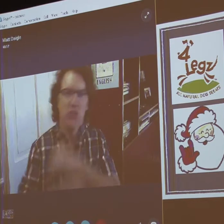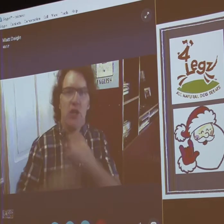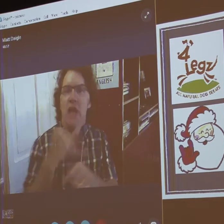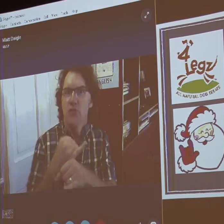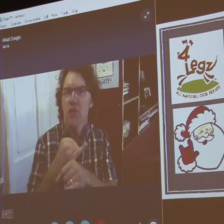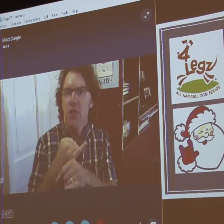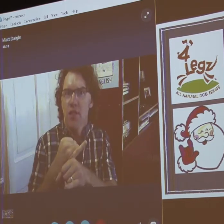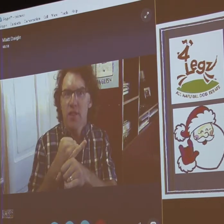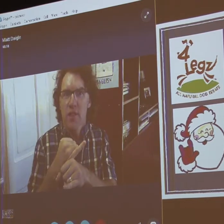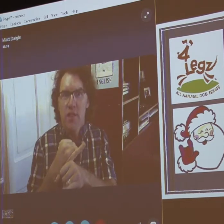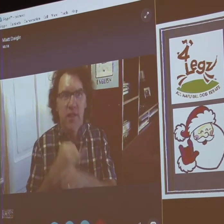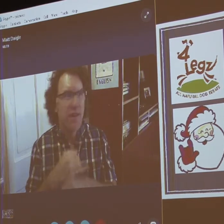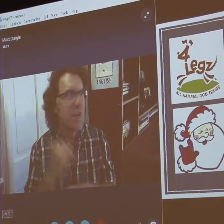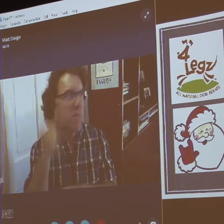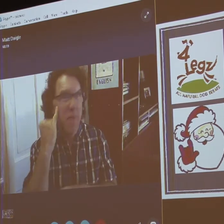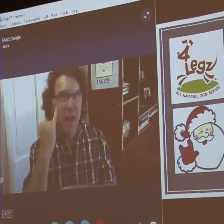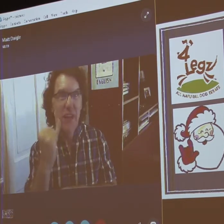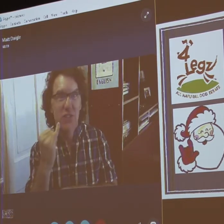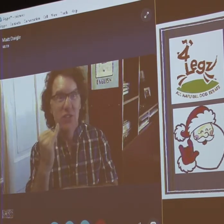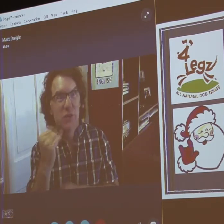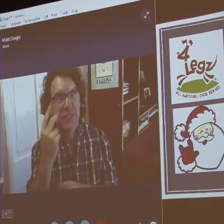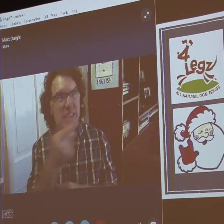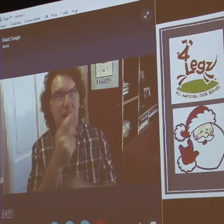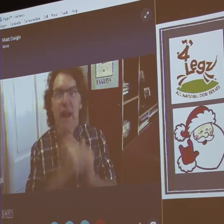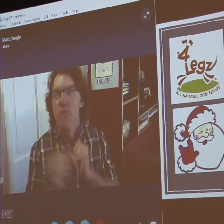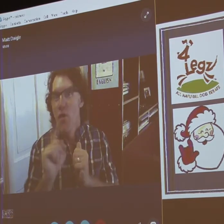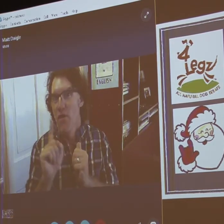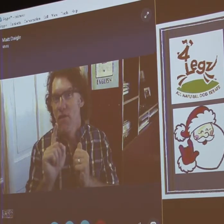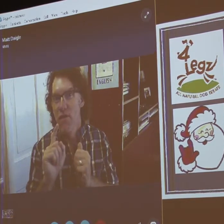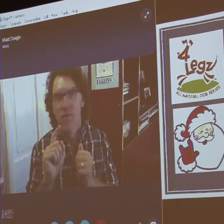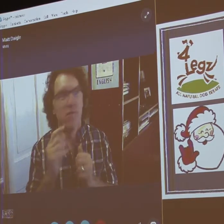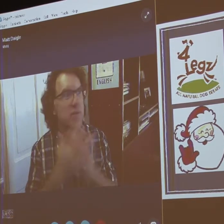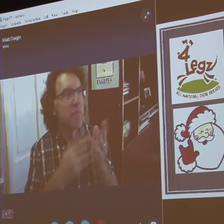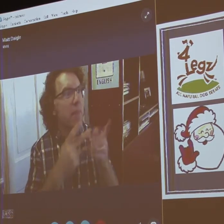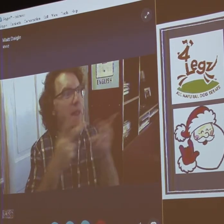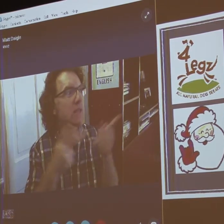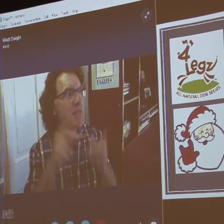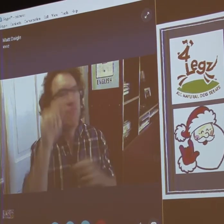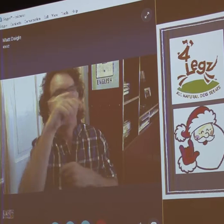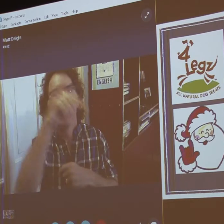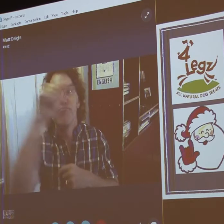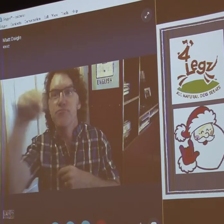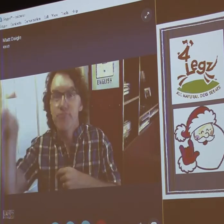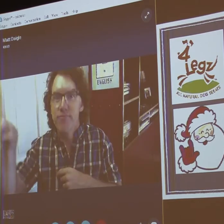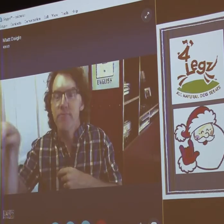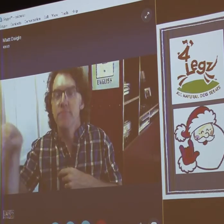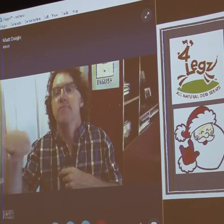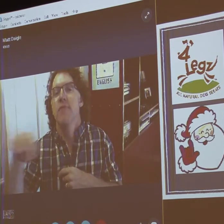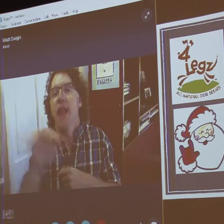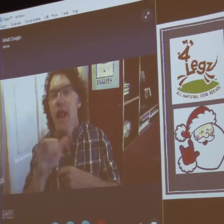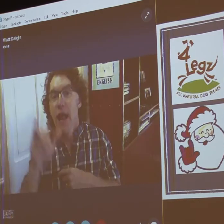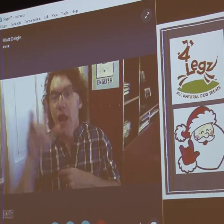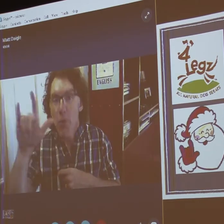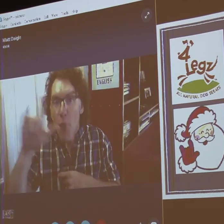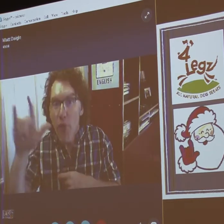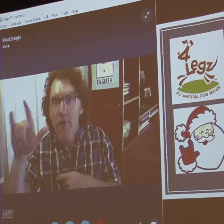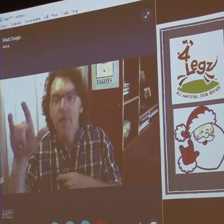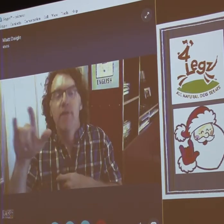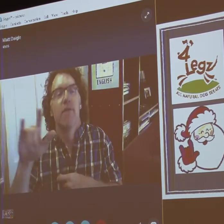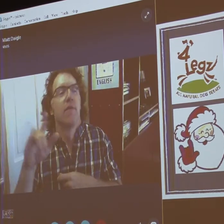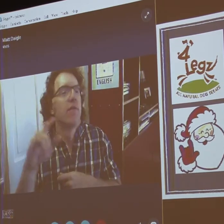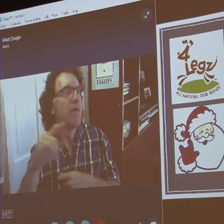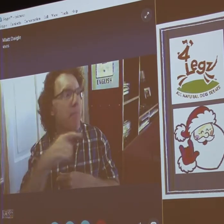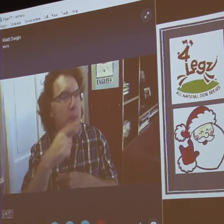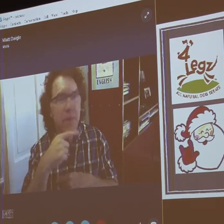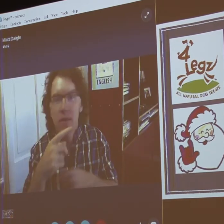international symbol. Imagine. You can see that anywhere. You can see it all over the world.